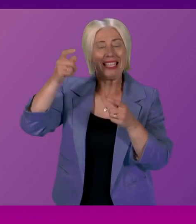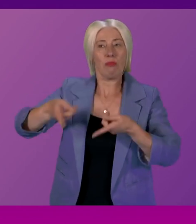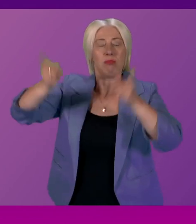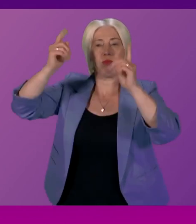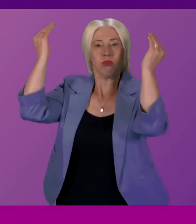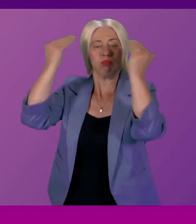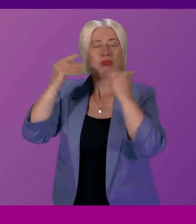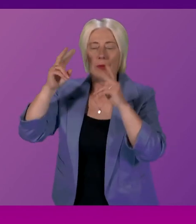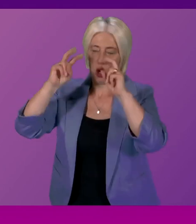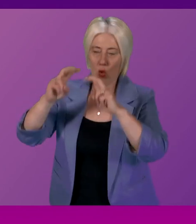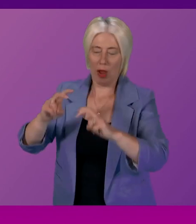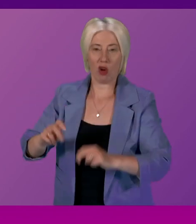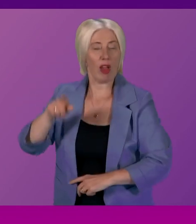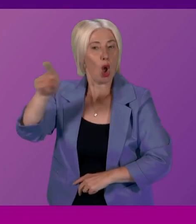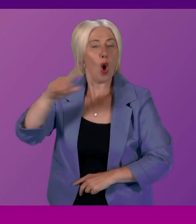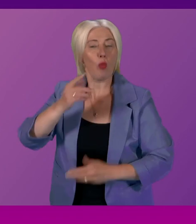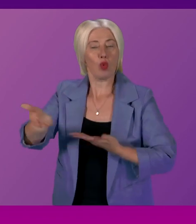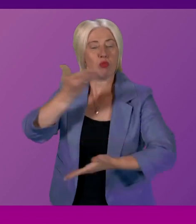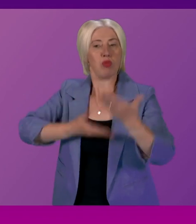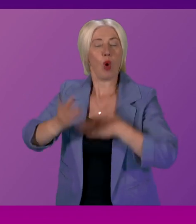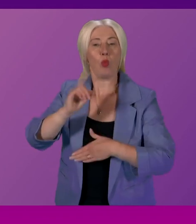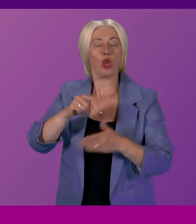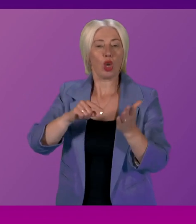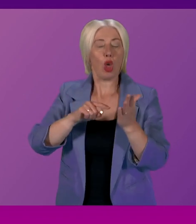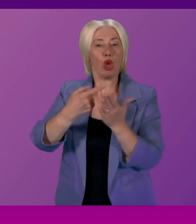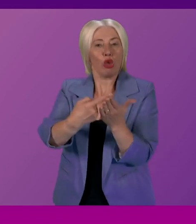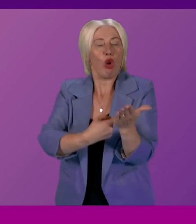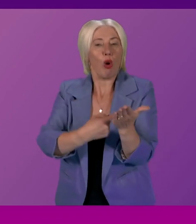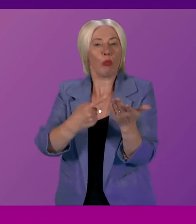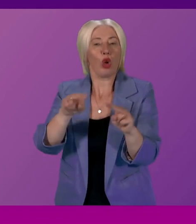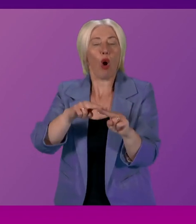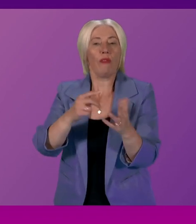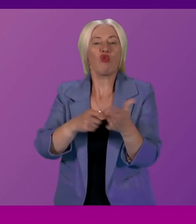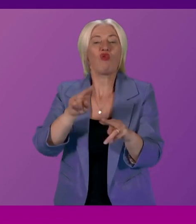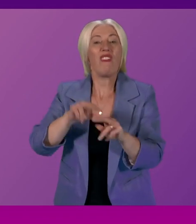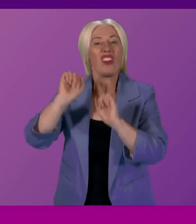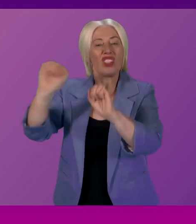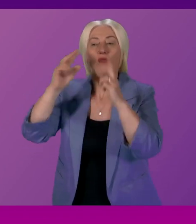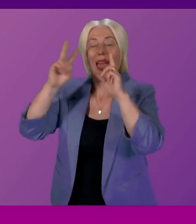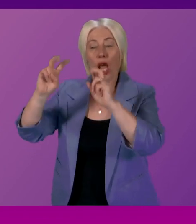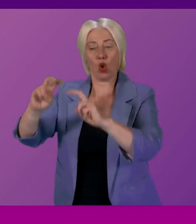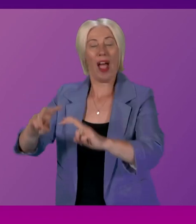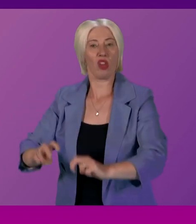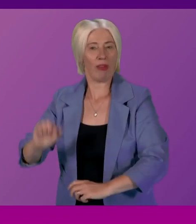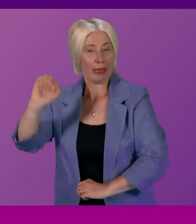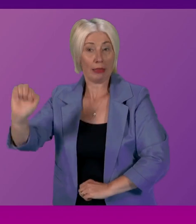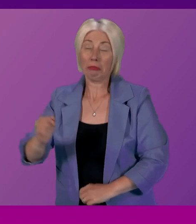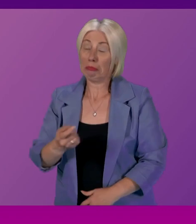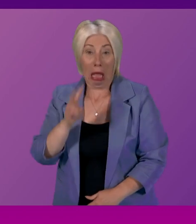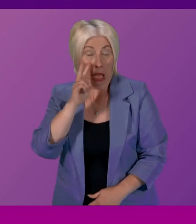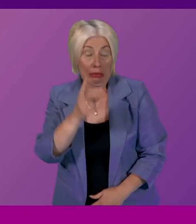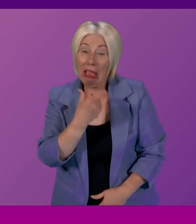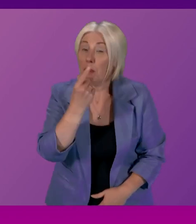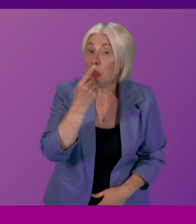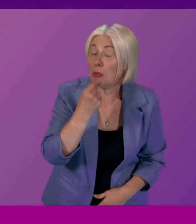will you publish today the terms of reference for that inquiry? I'll certainly look into if we're able to do that. So